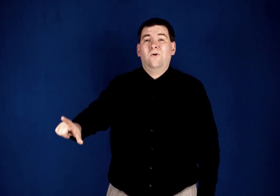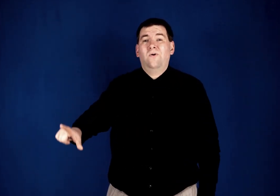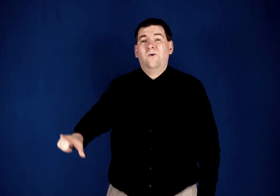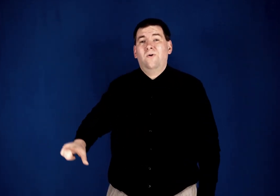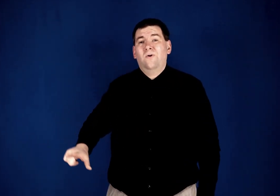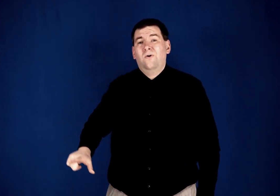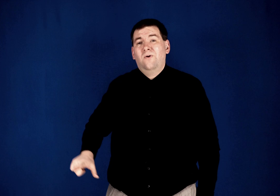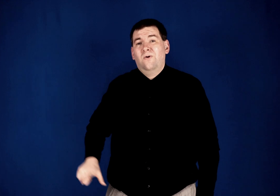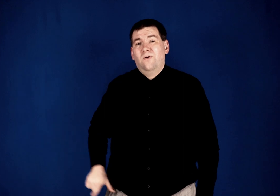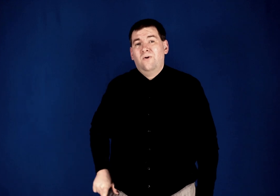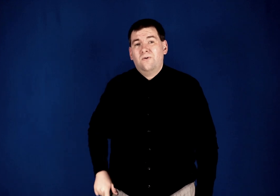my God.